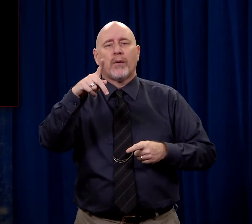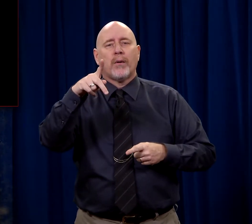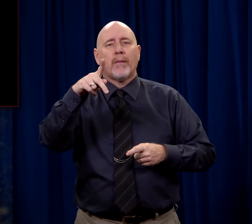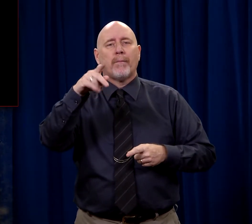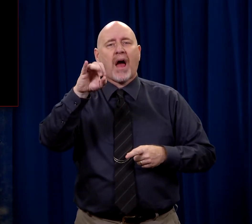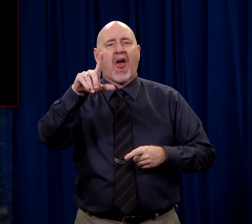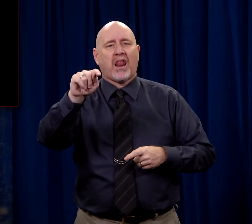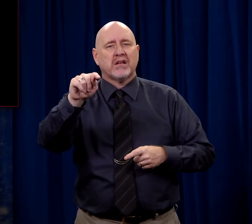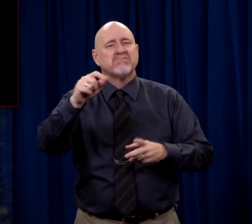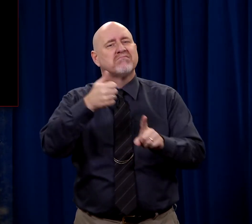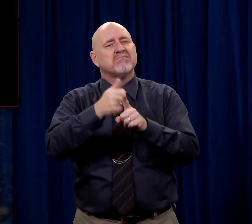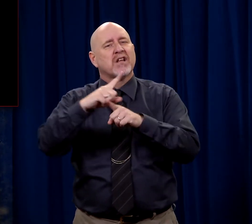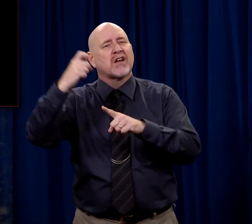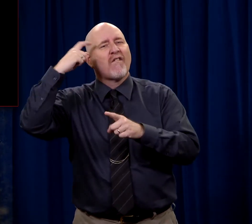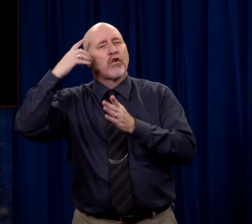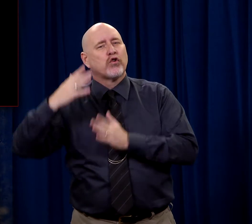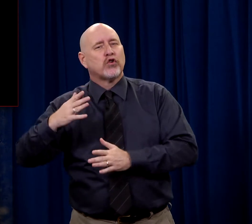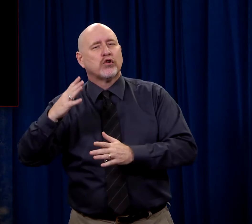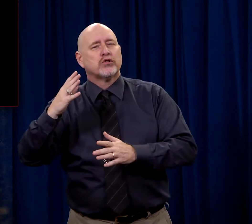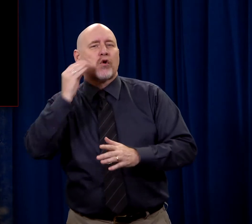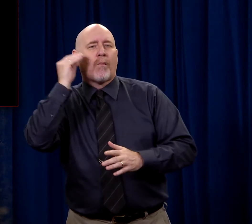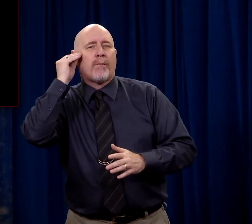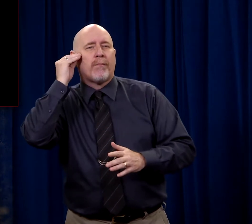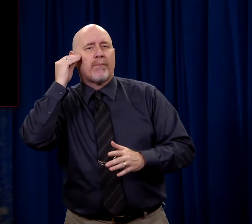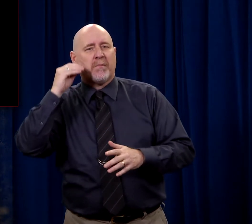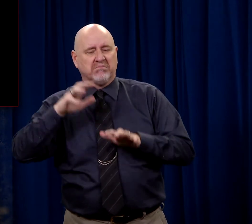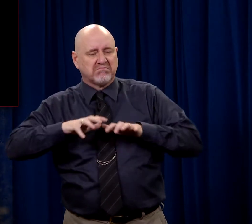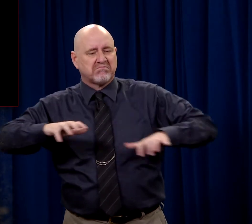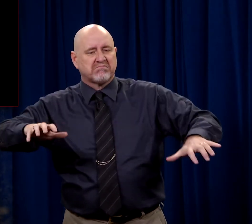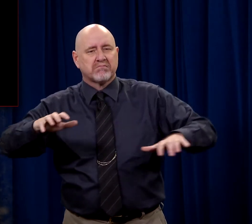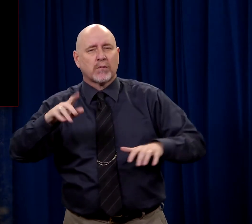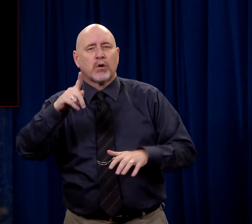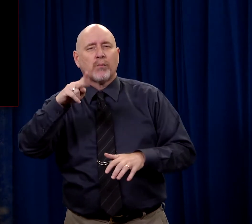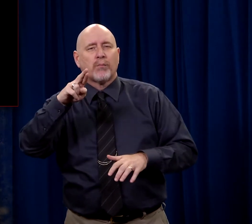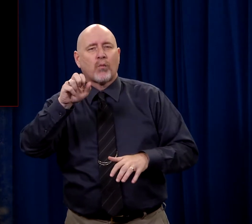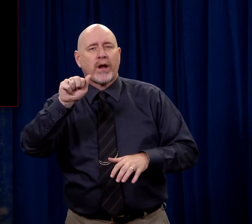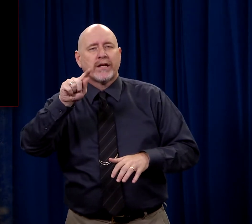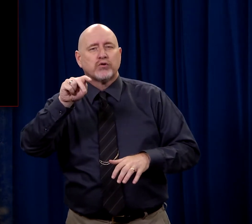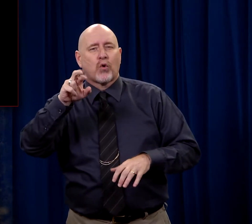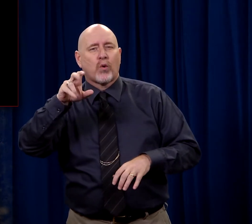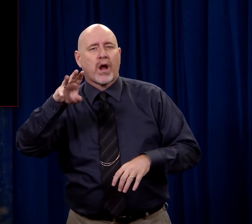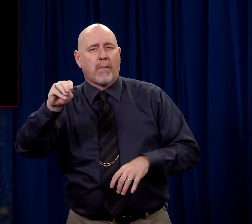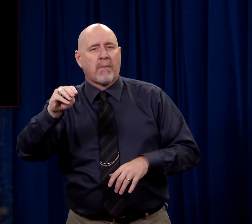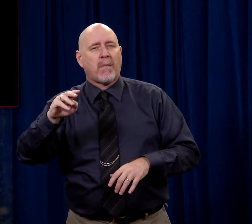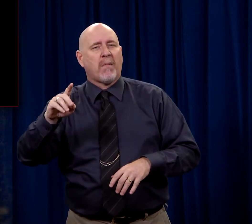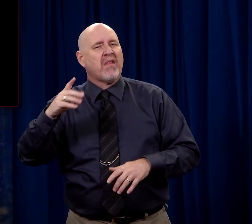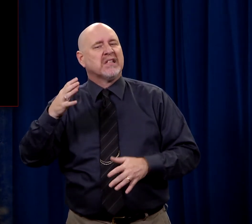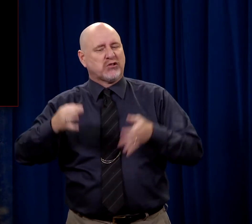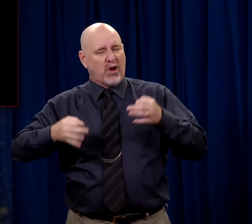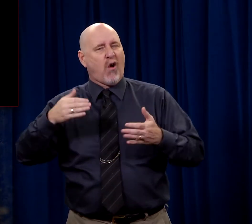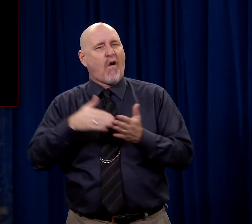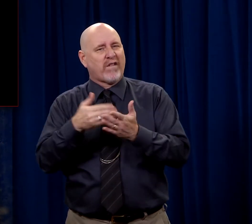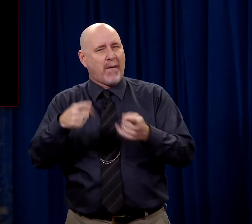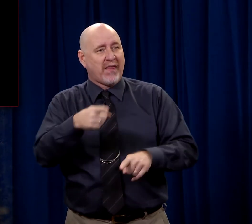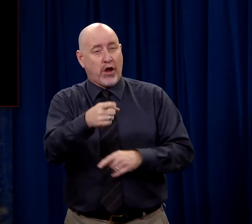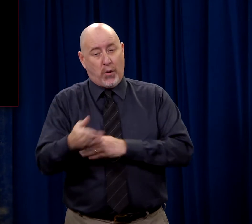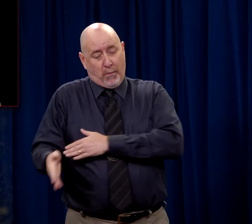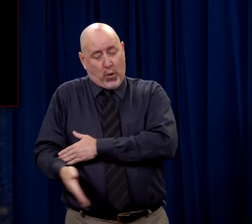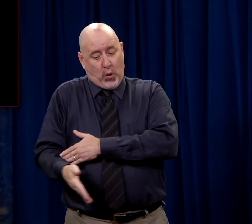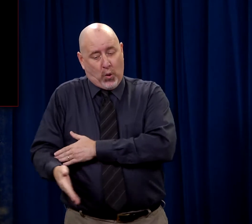Praetorium, which is the governor's palace and the place where court is often held. Now it's early morning. They had to wait